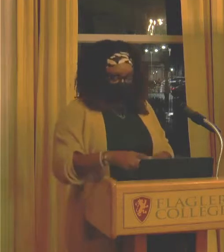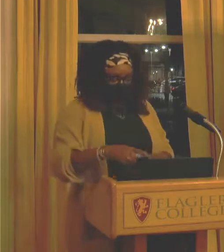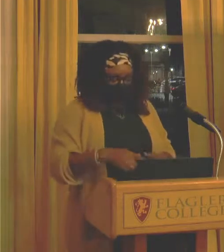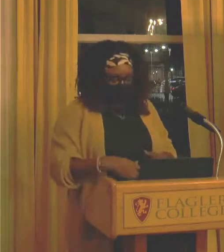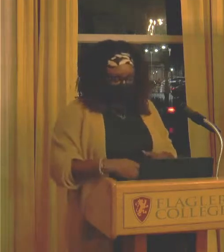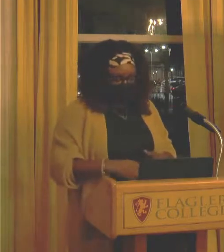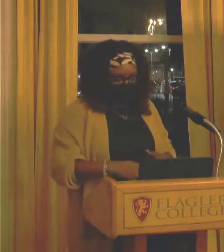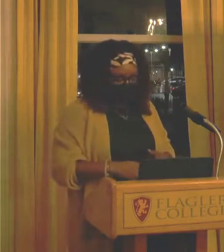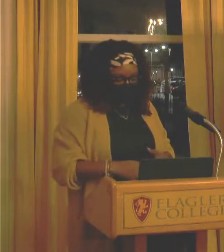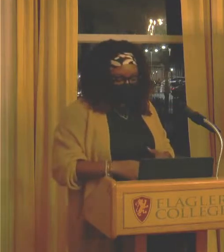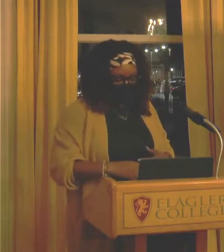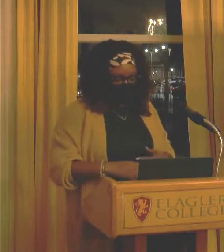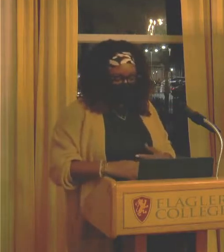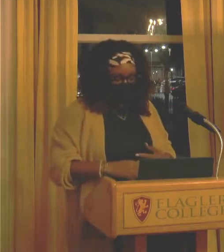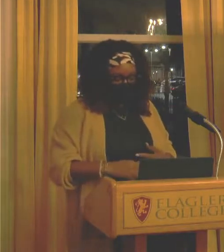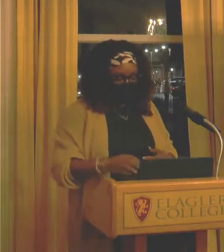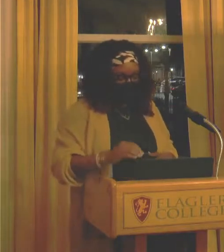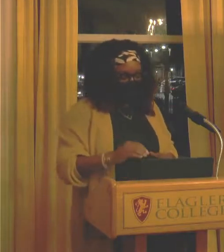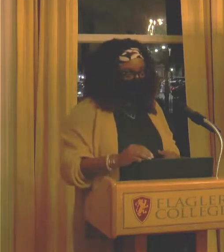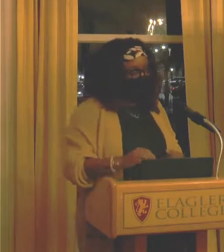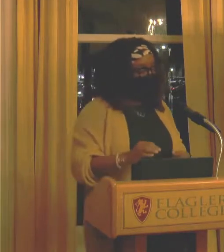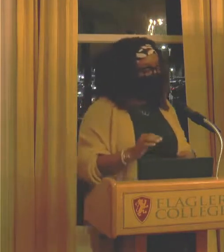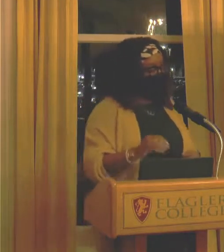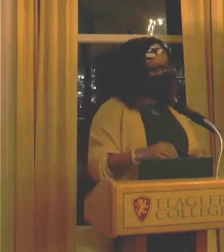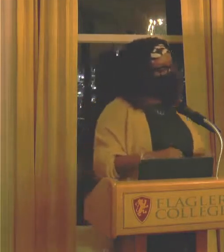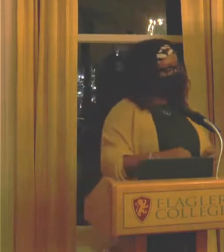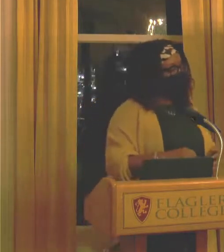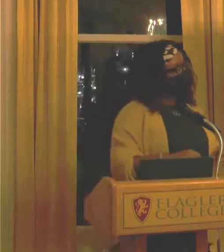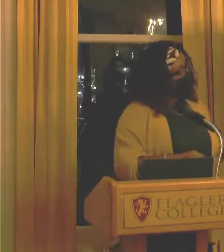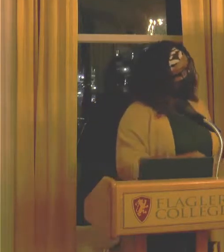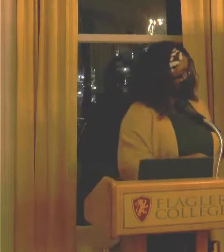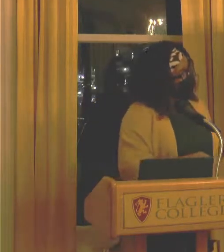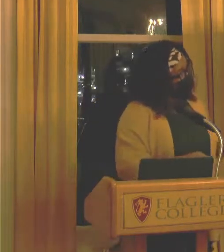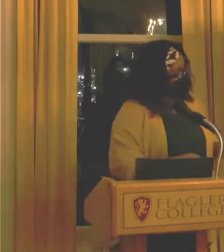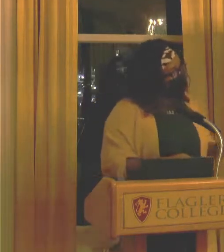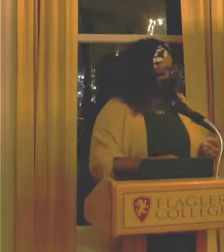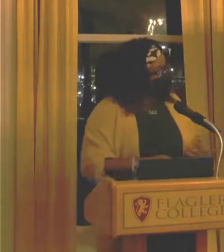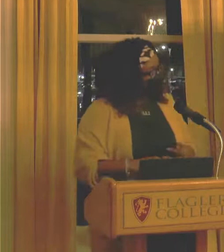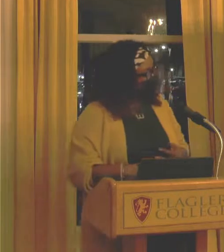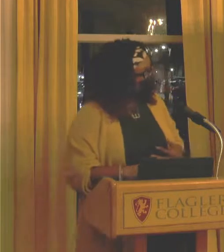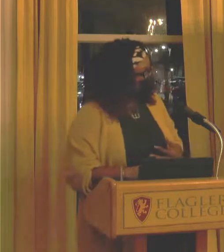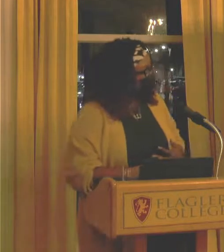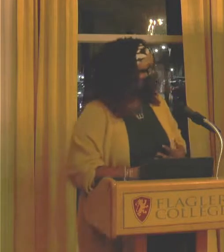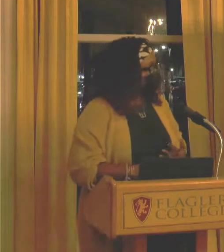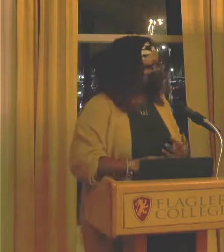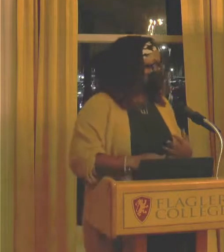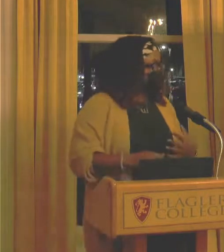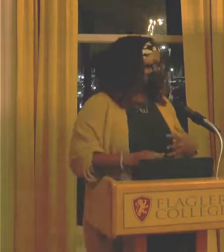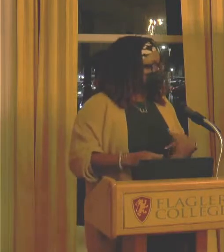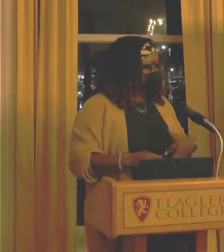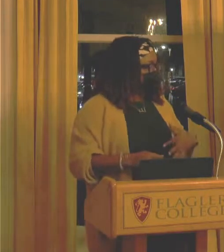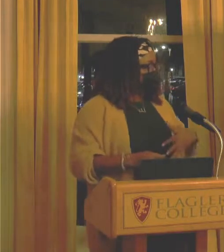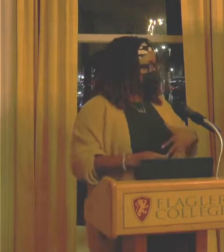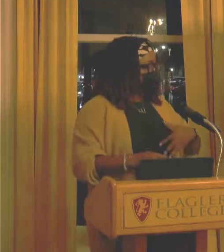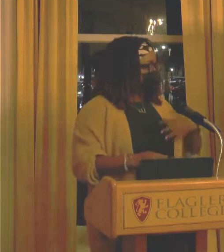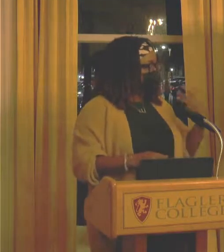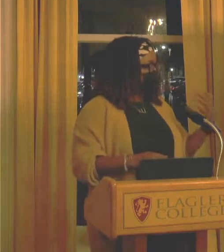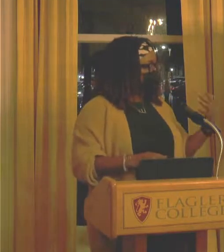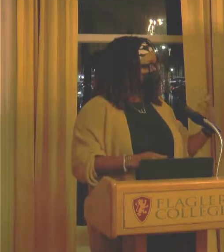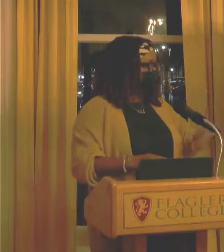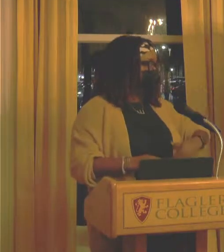there. This is a picture from me when I was setting up my thesis show, when I was getting ready to head out. But it was a